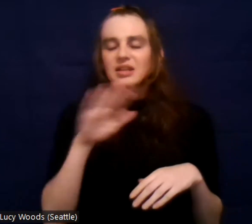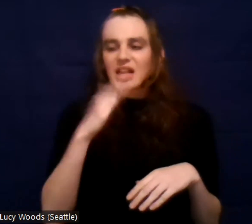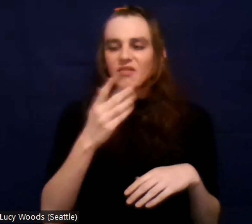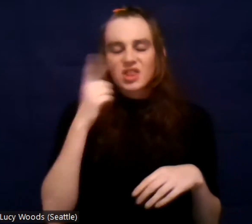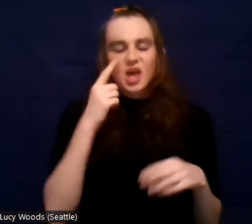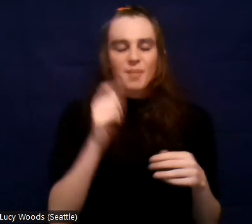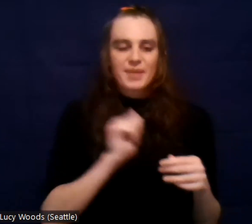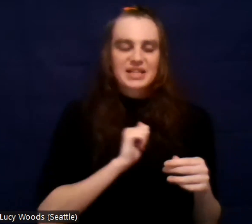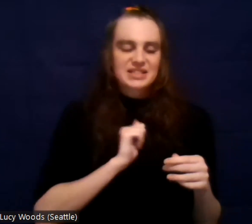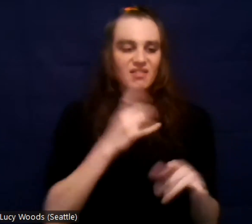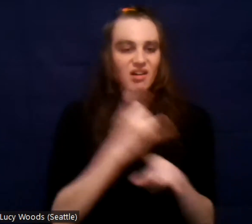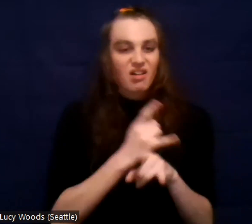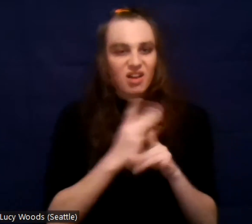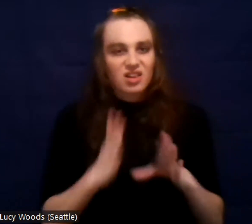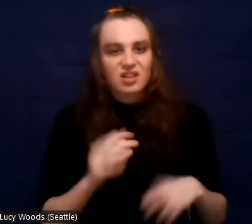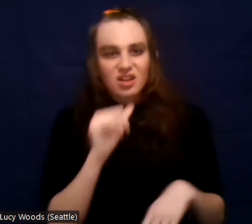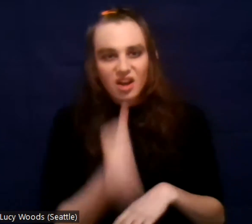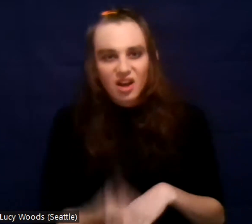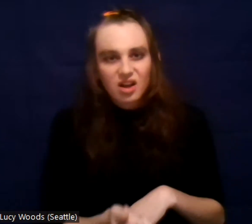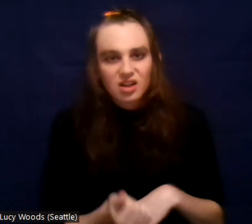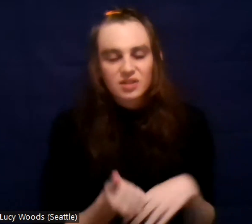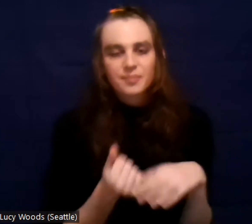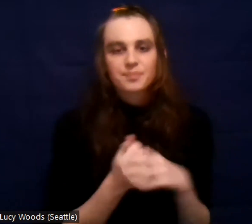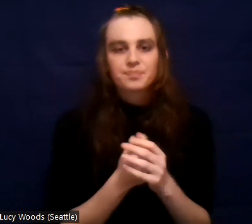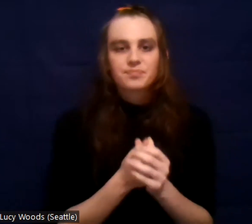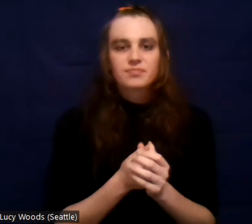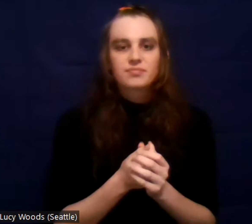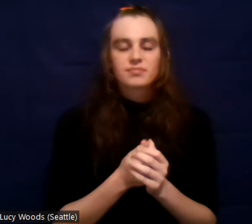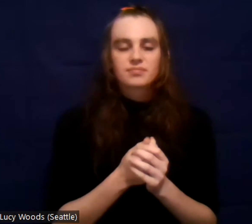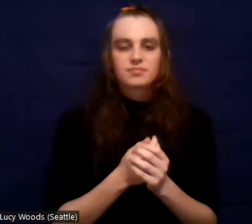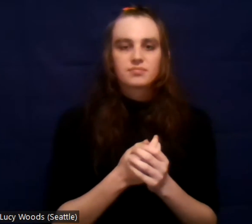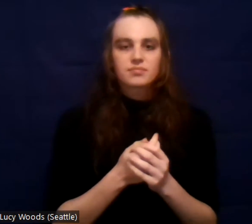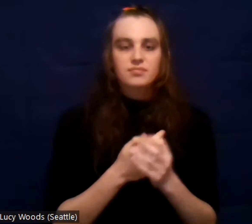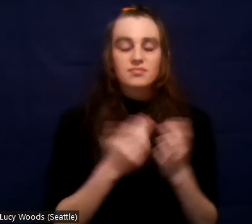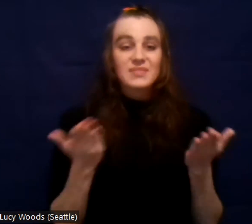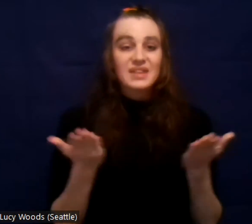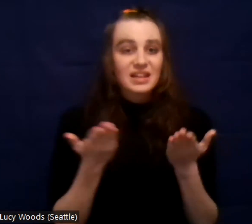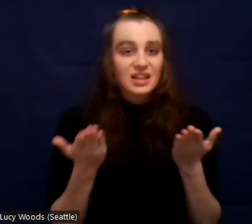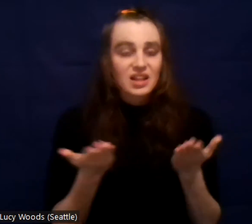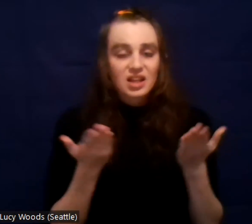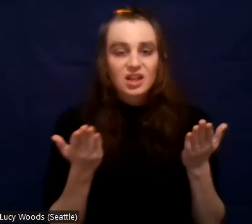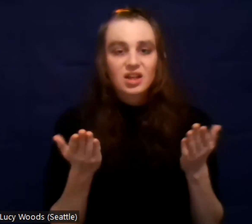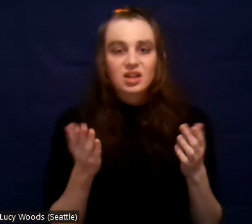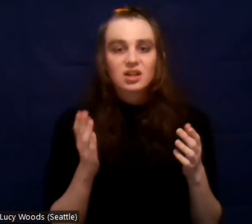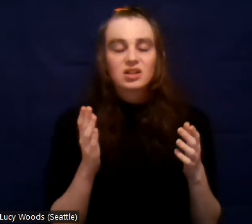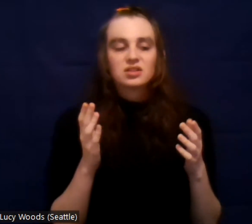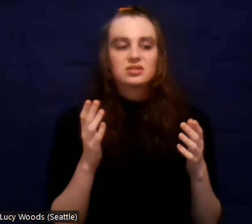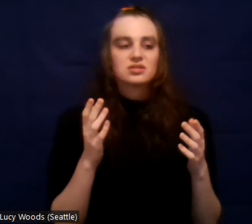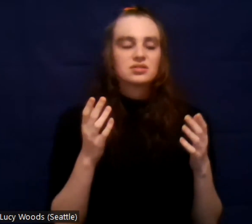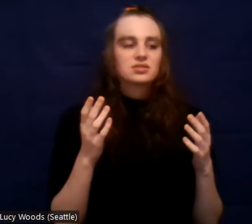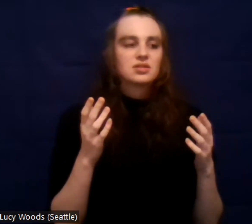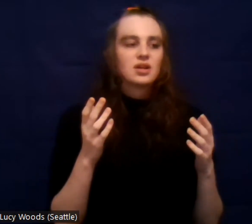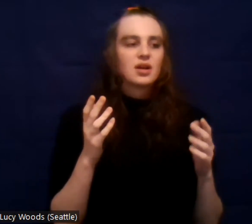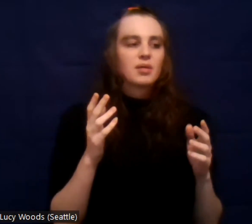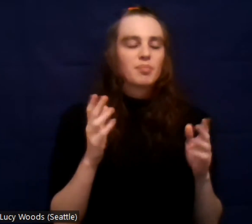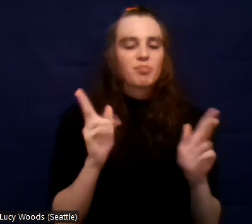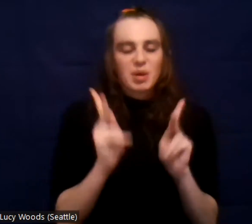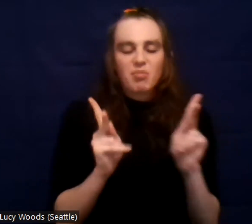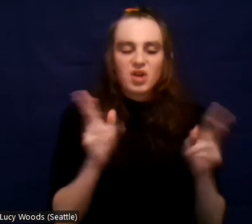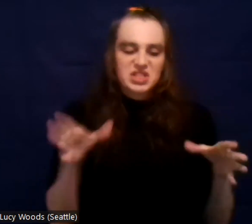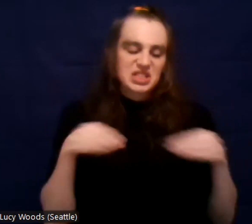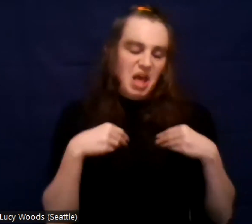the culture here is it's, it's very acceptable for drinking. It's sold in every gas station here. Um,